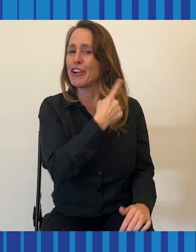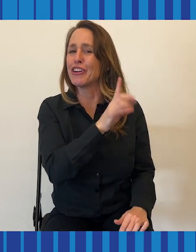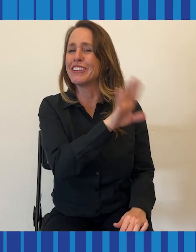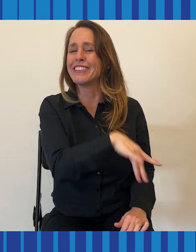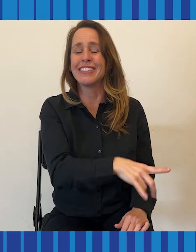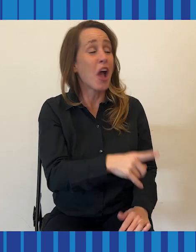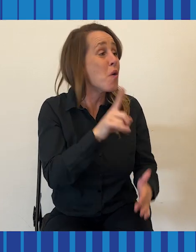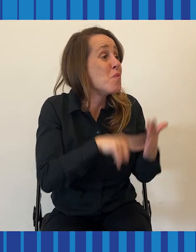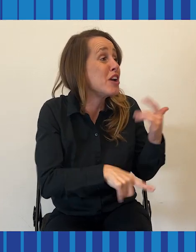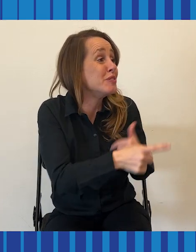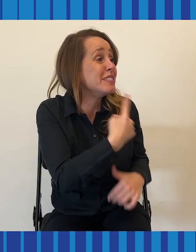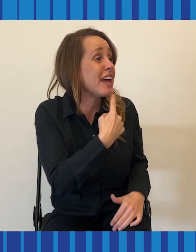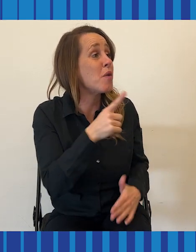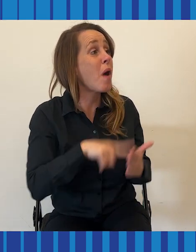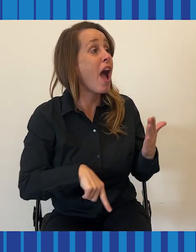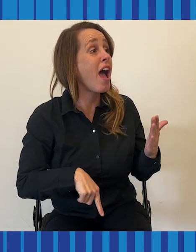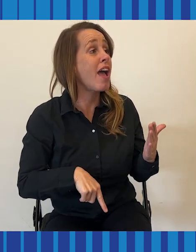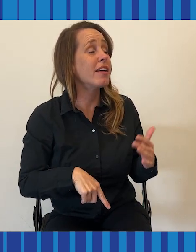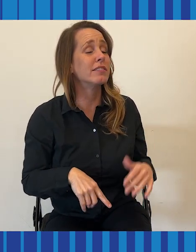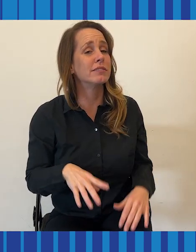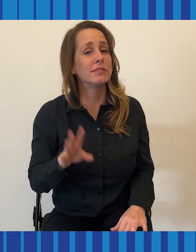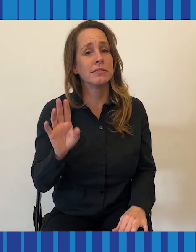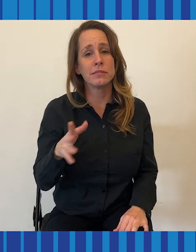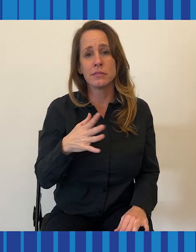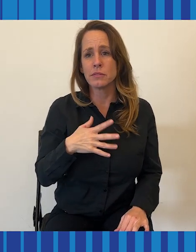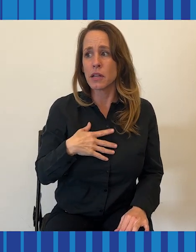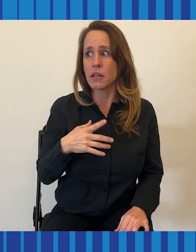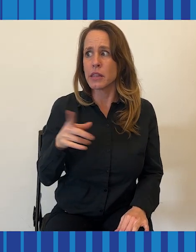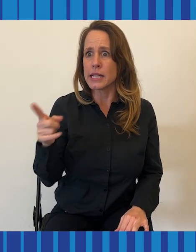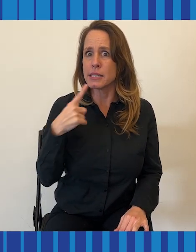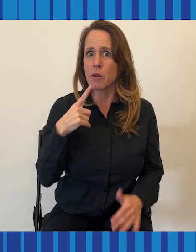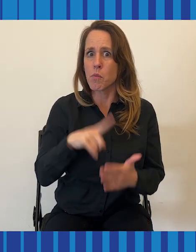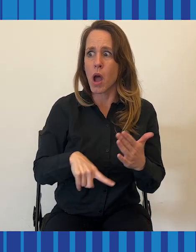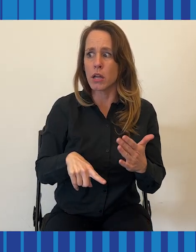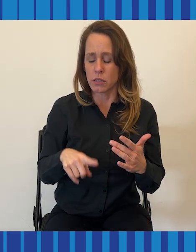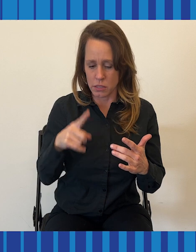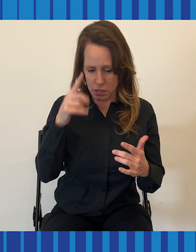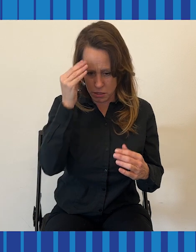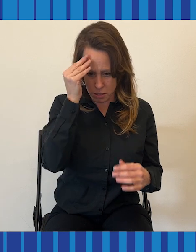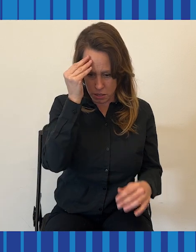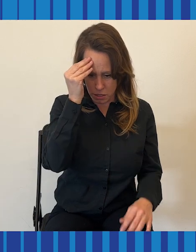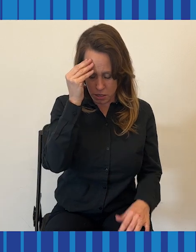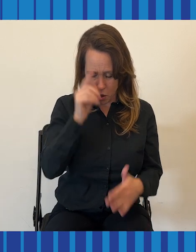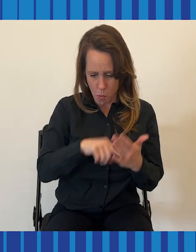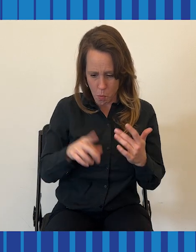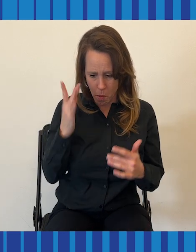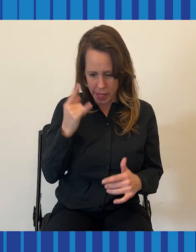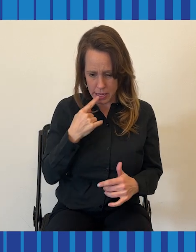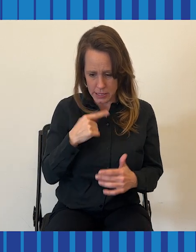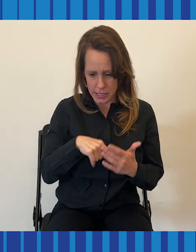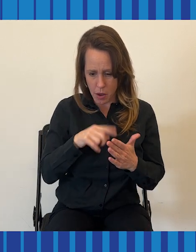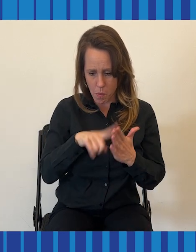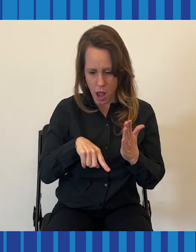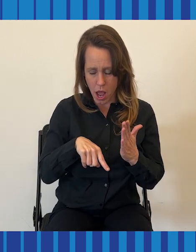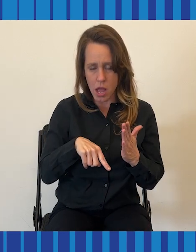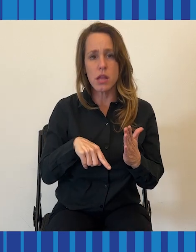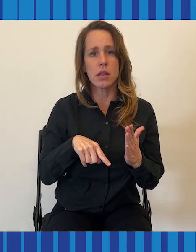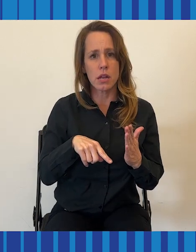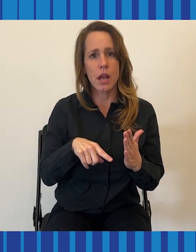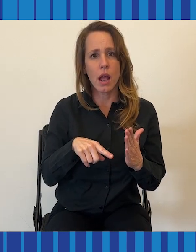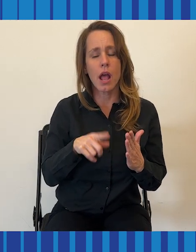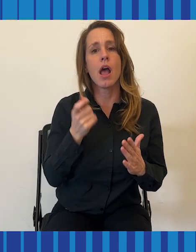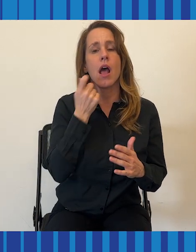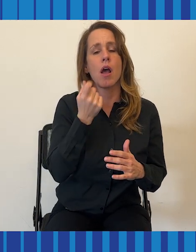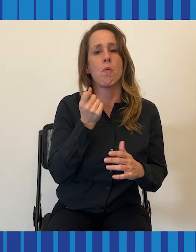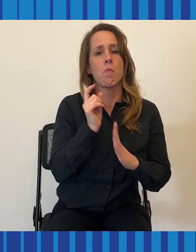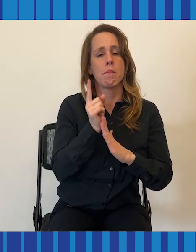what? Stephanie they think that's funny, but in my head they say, a what? And then I have to think, wait, why are they saying what? And then